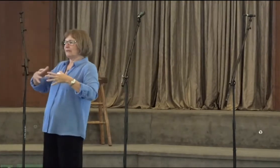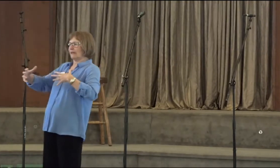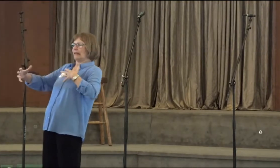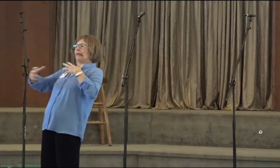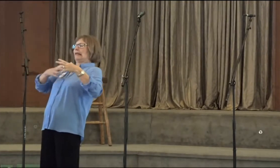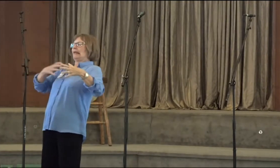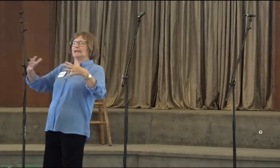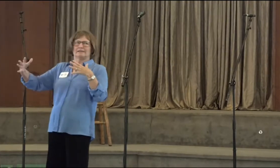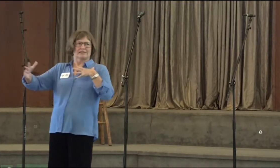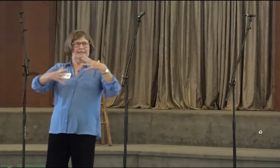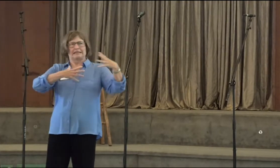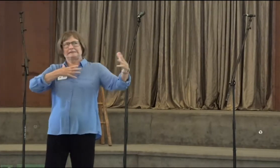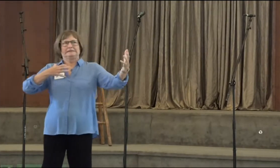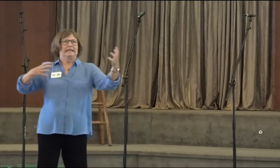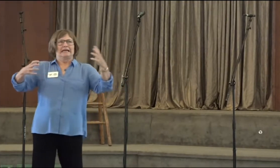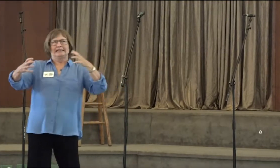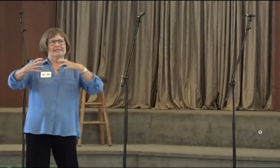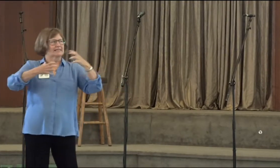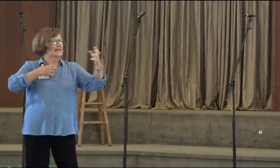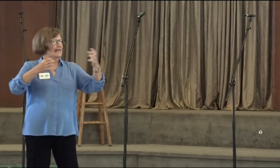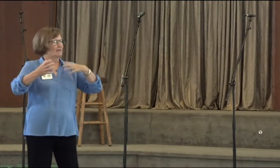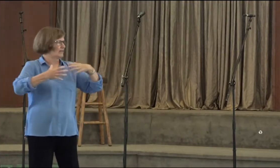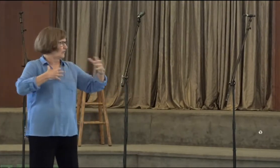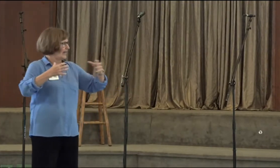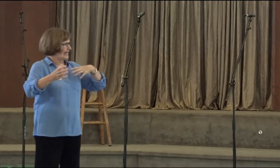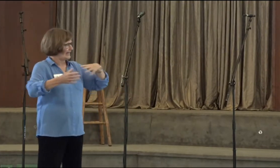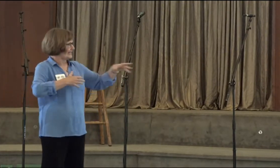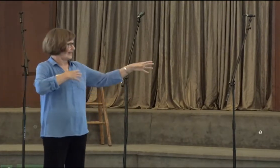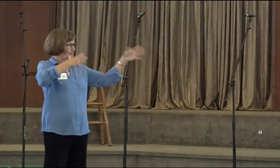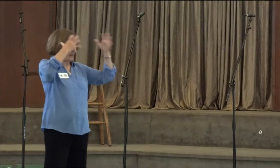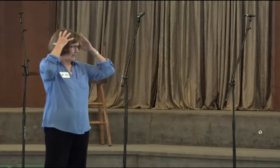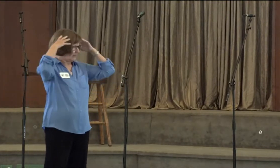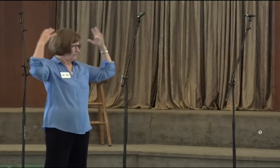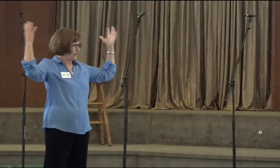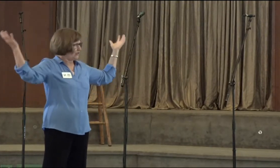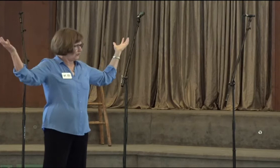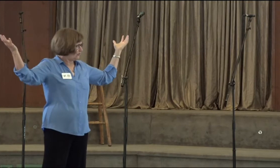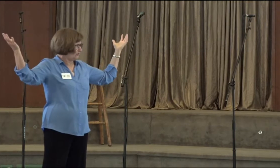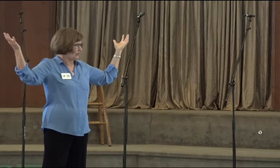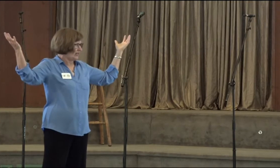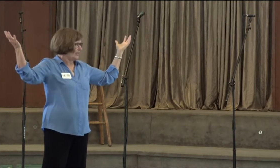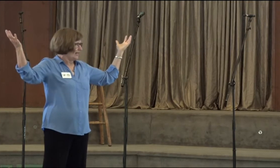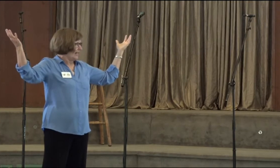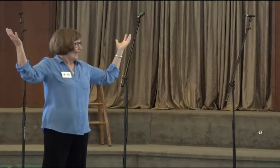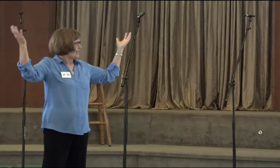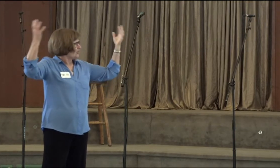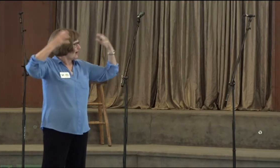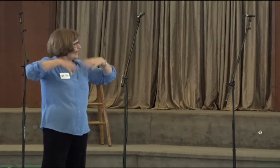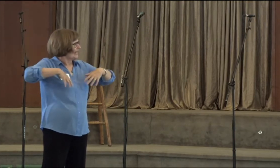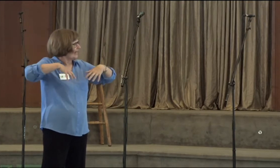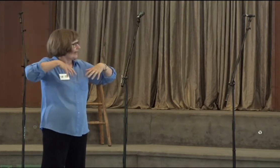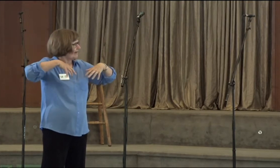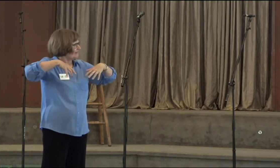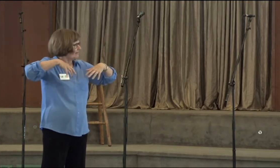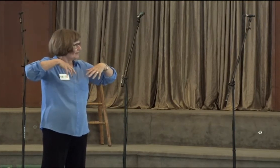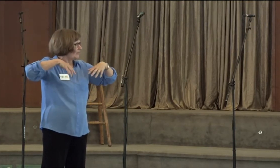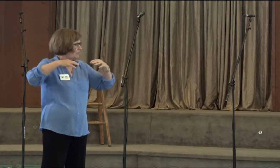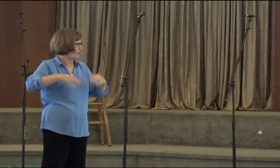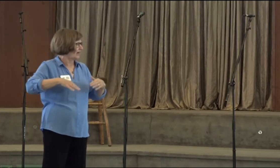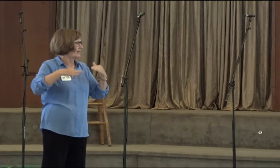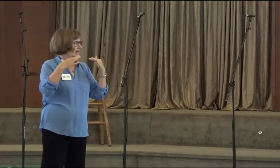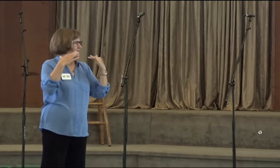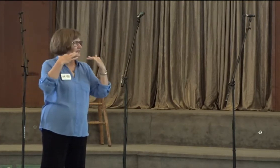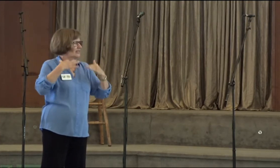been, ah, you know, just like, it's taken me away. It's, I've got confused. And so I have